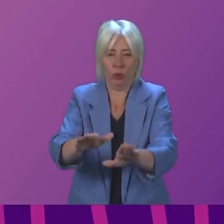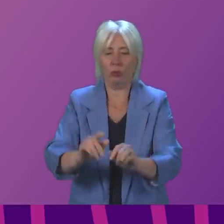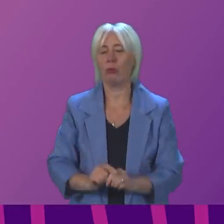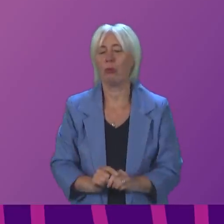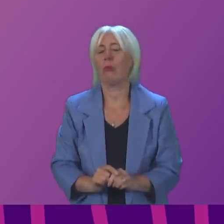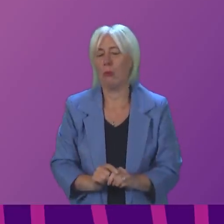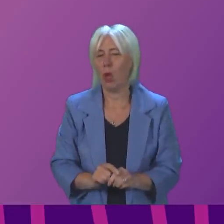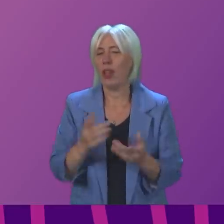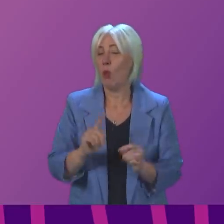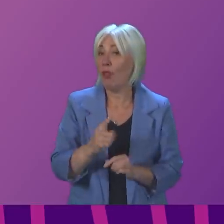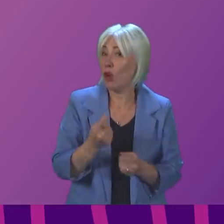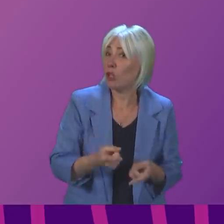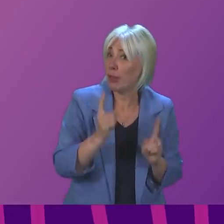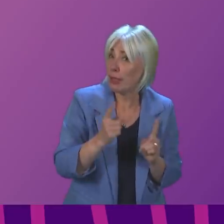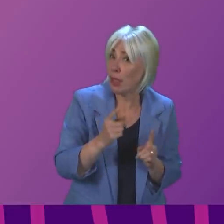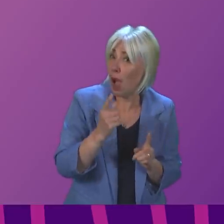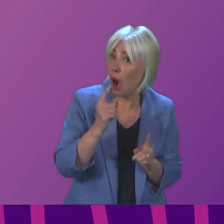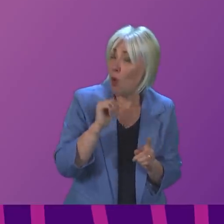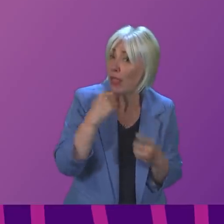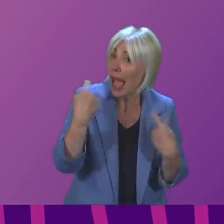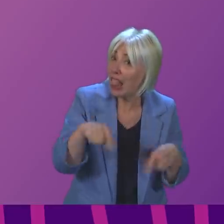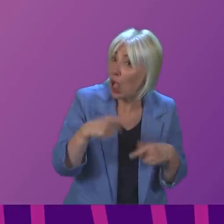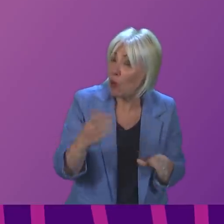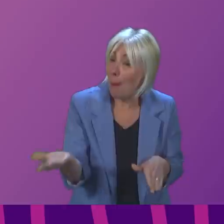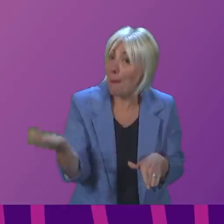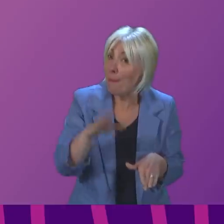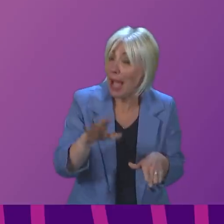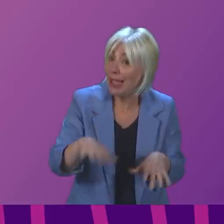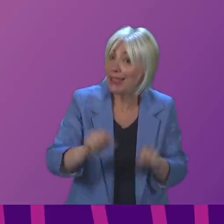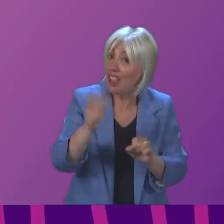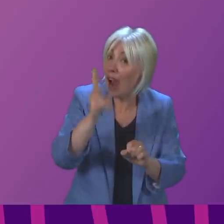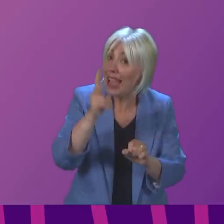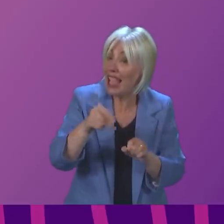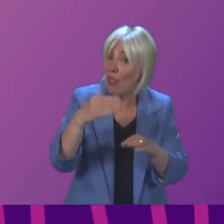Minister now allow them to restart that vital piece of work?